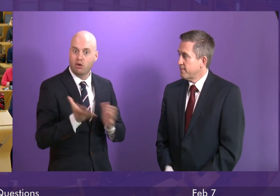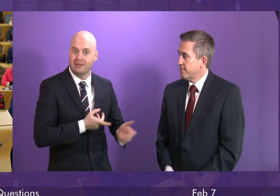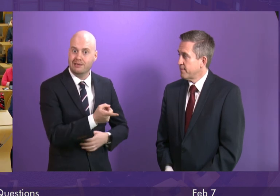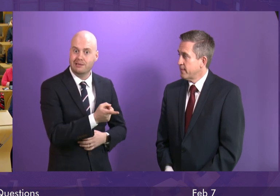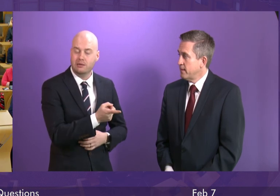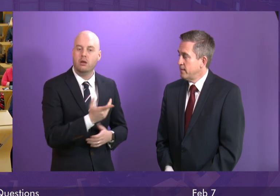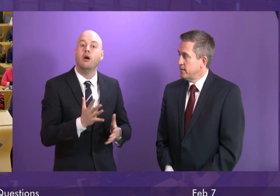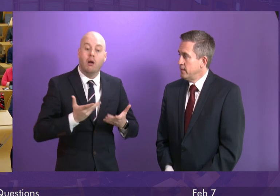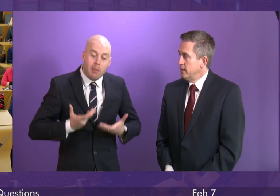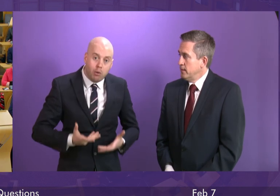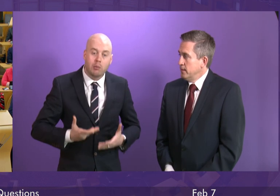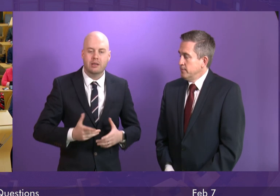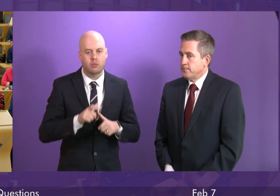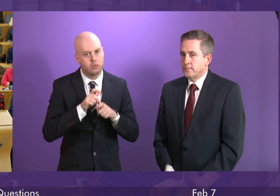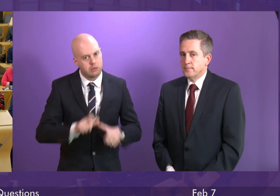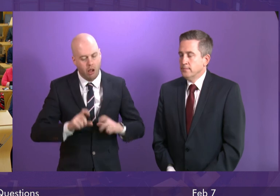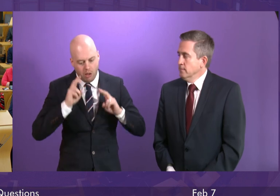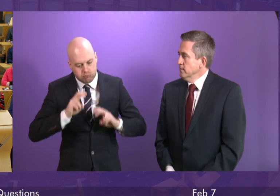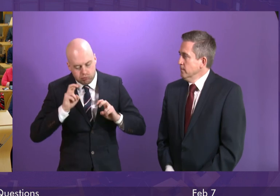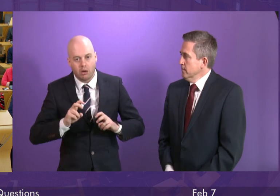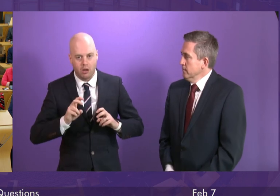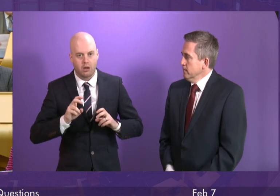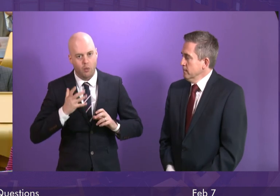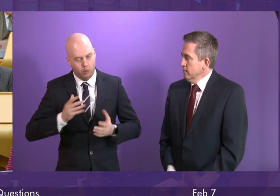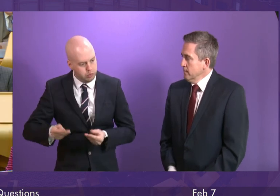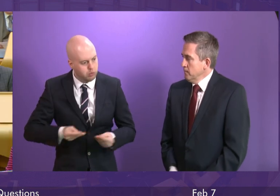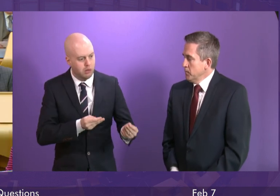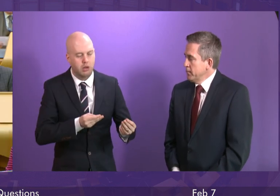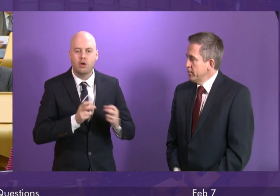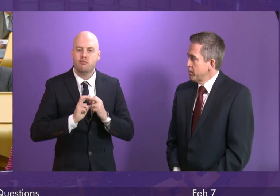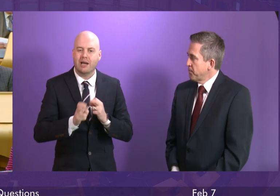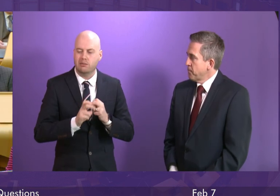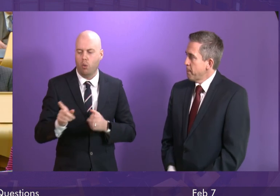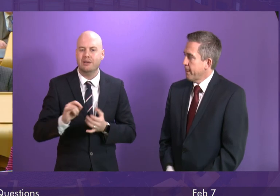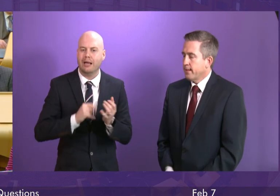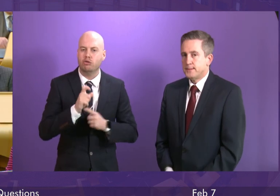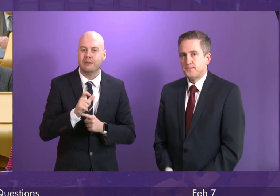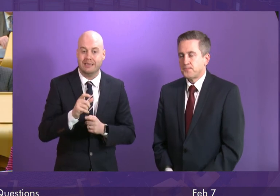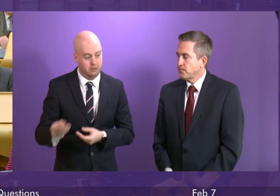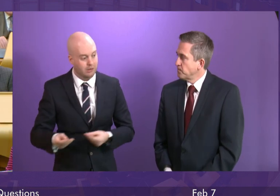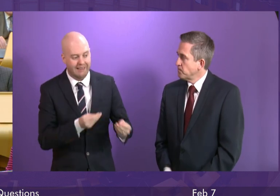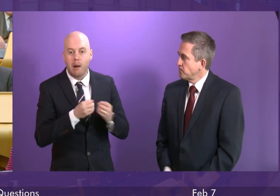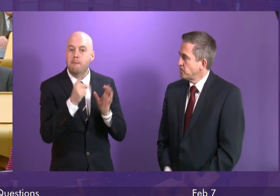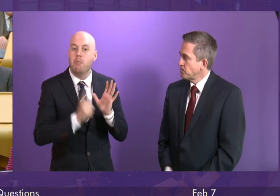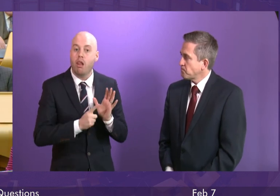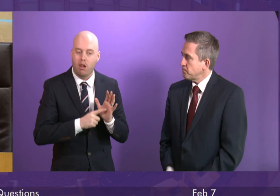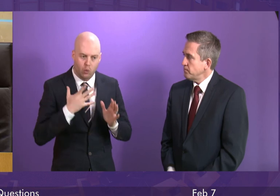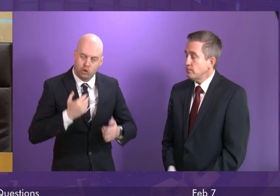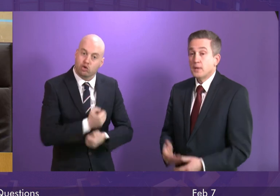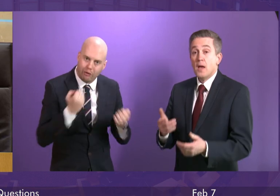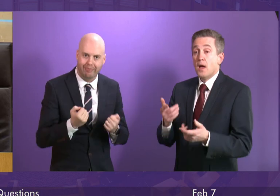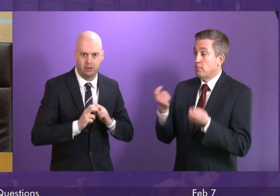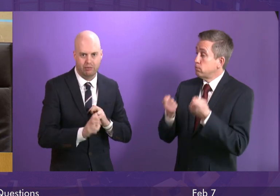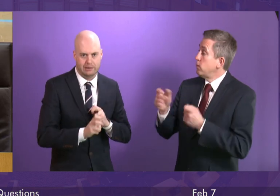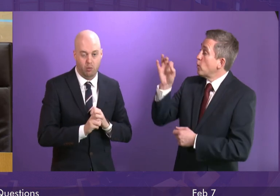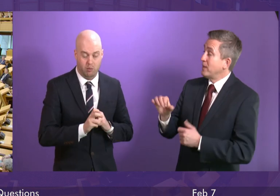through a bill in Parliament which is aimed to strengthen local bus services and that is exactly what the Government is committed to do Question number